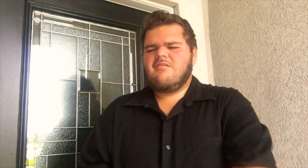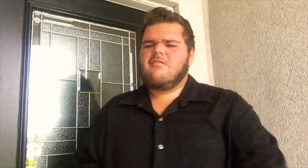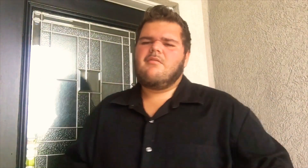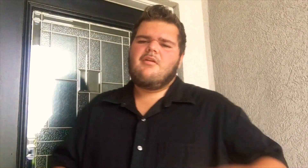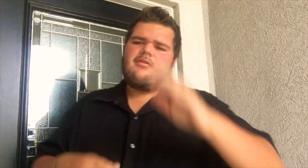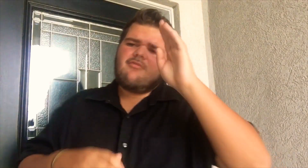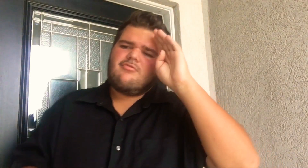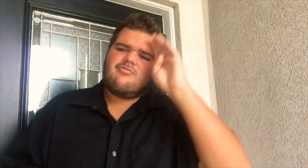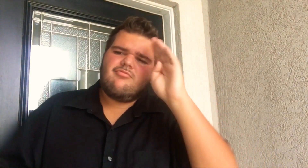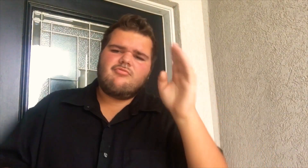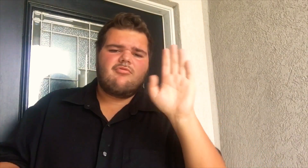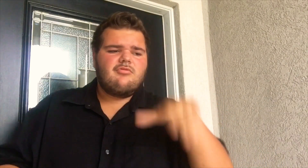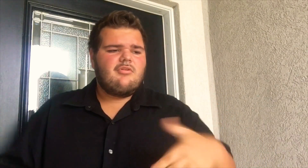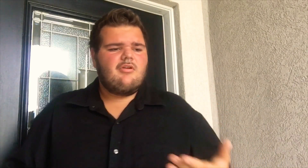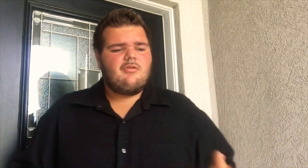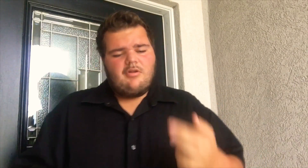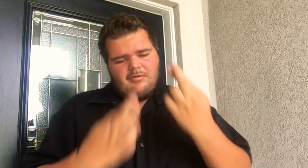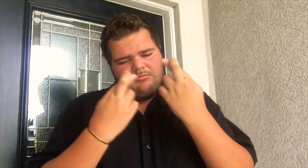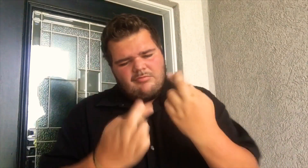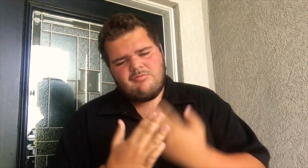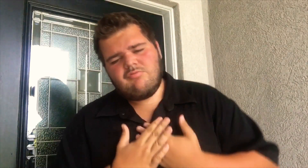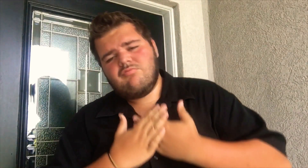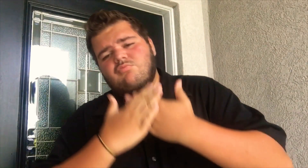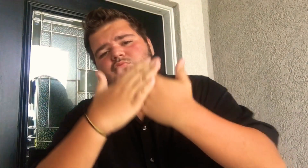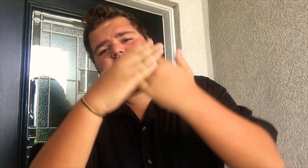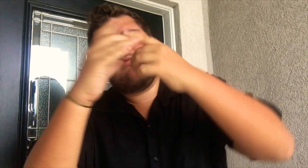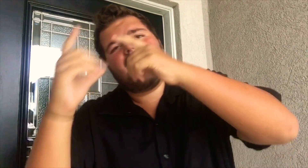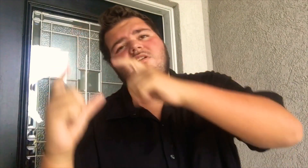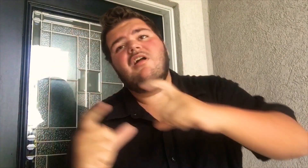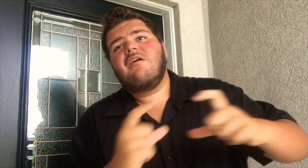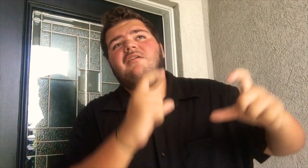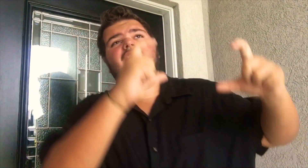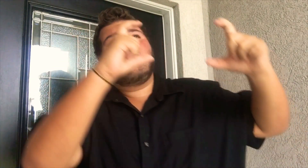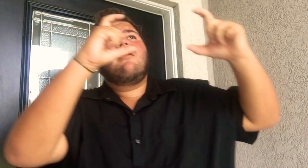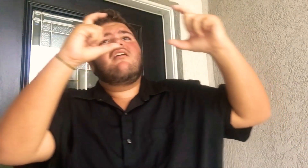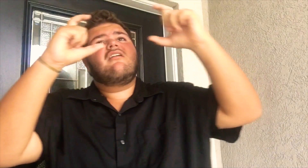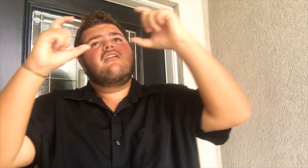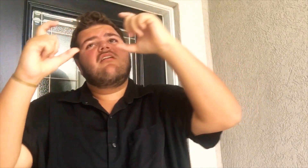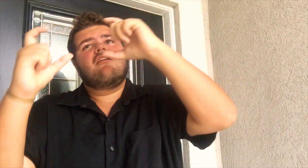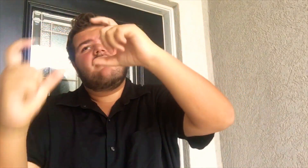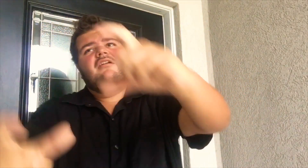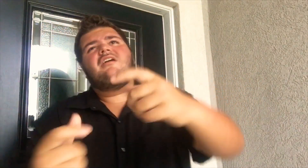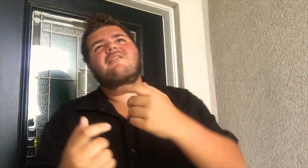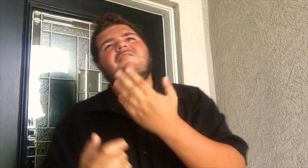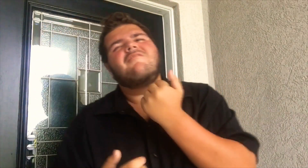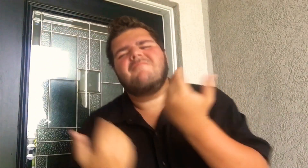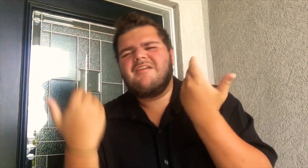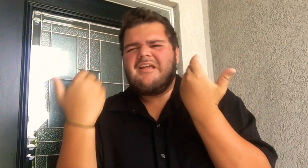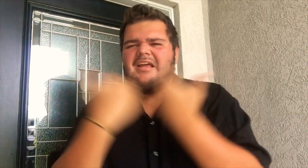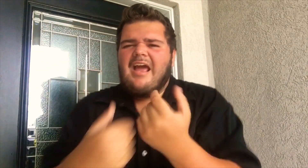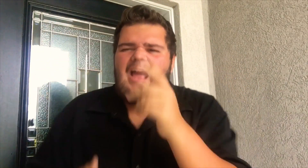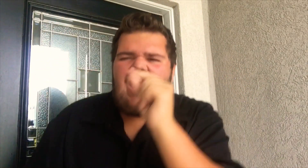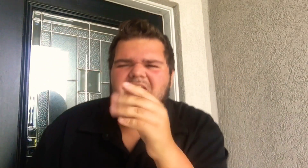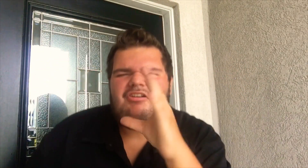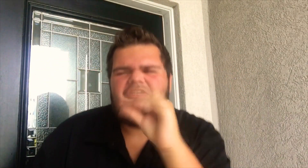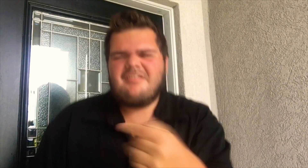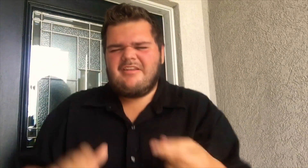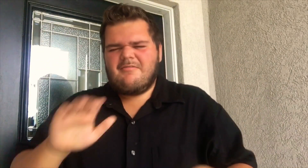All that shame and all that danger I'm hoping that my love will keep you up tonight Baby,